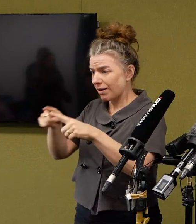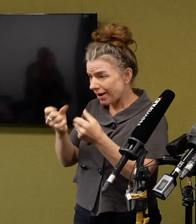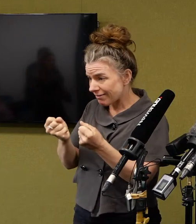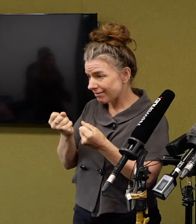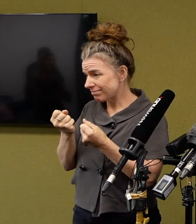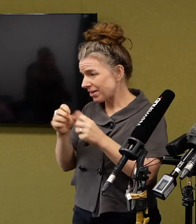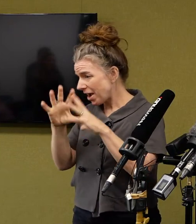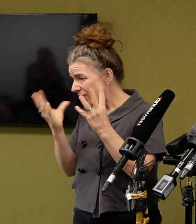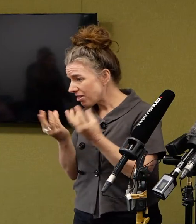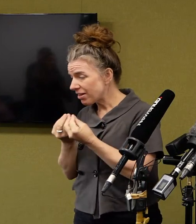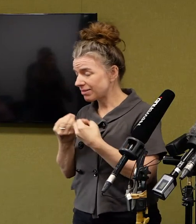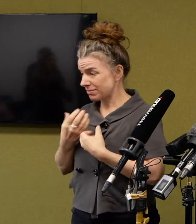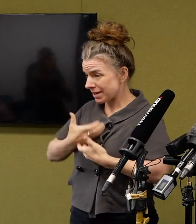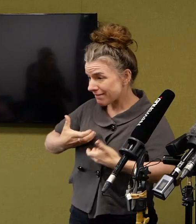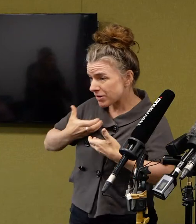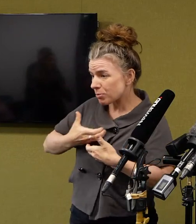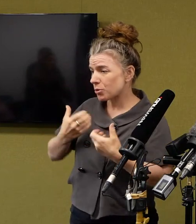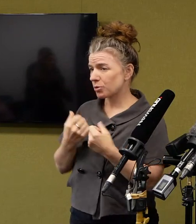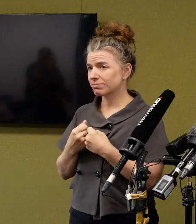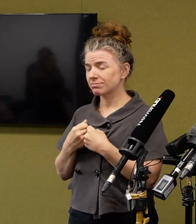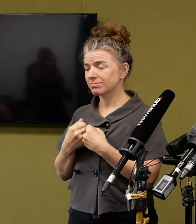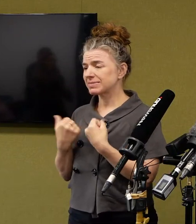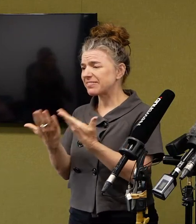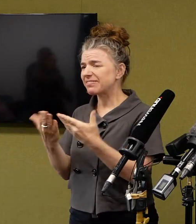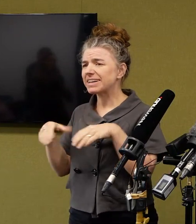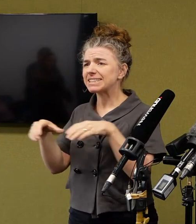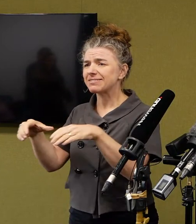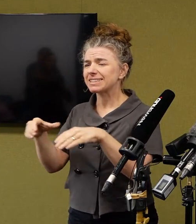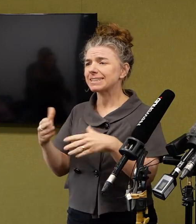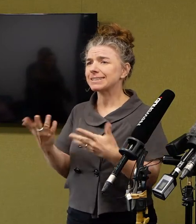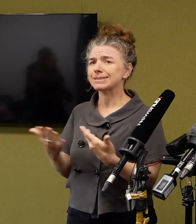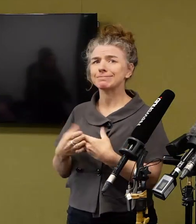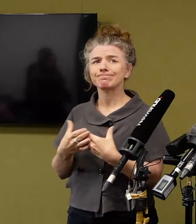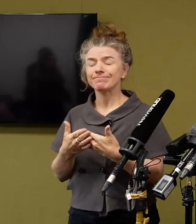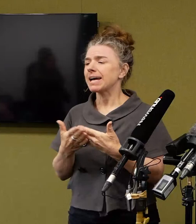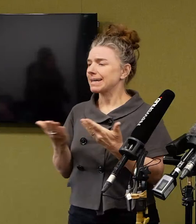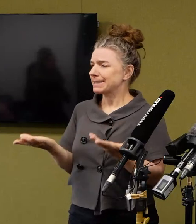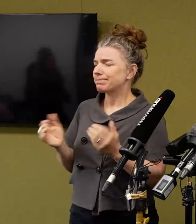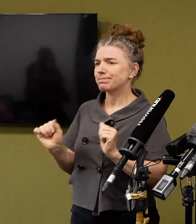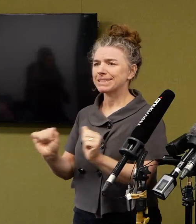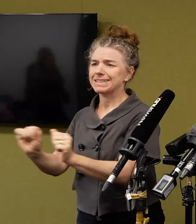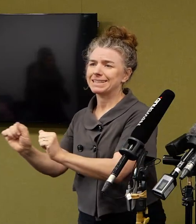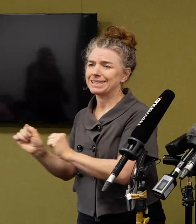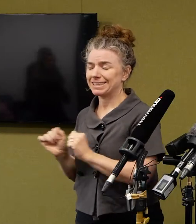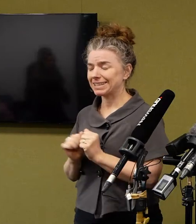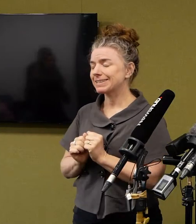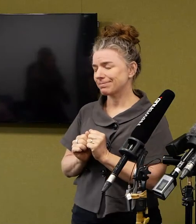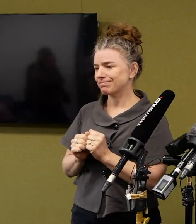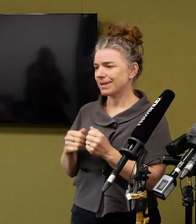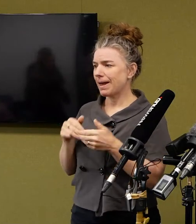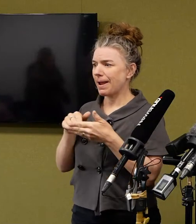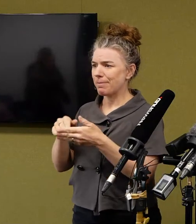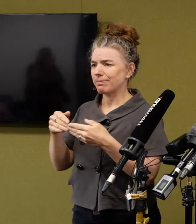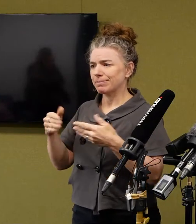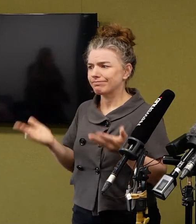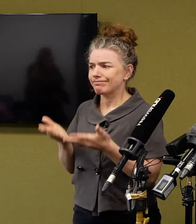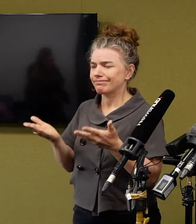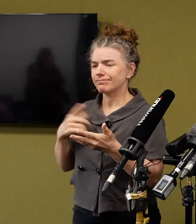and that there are activities to keep them occupied and in a good frame of mind.